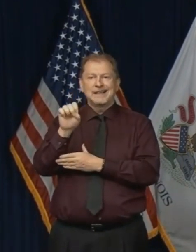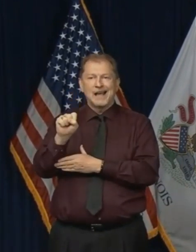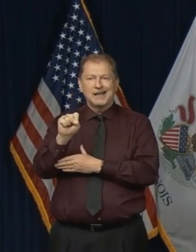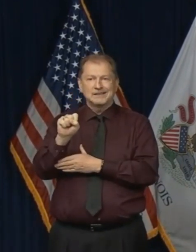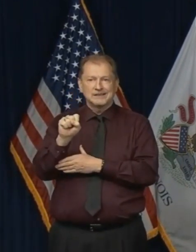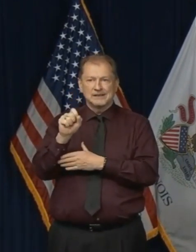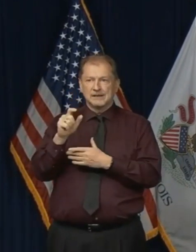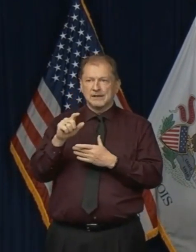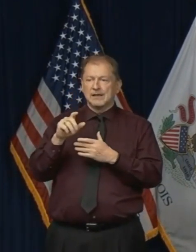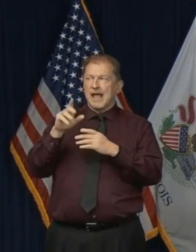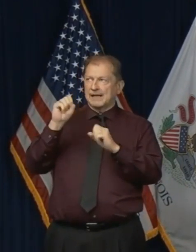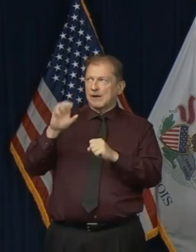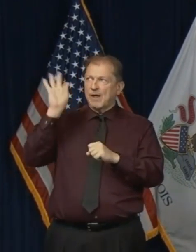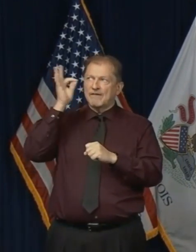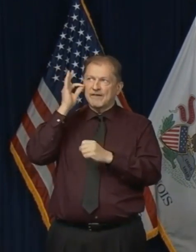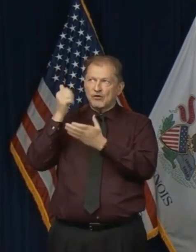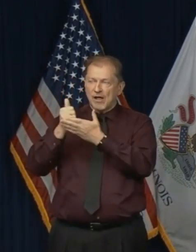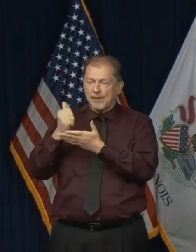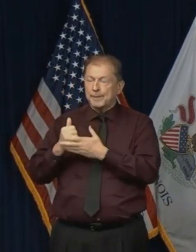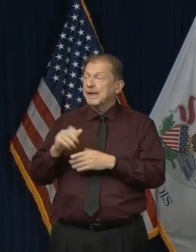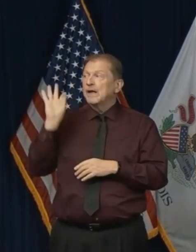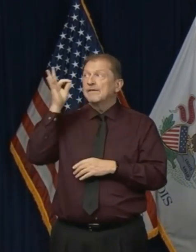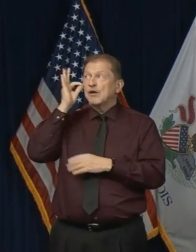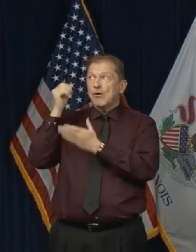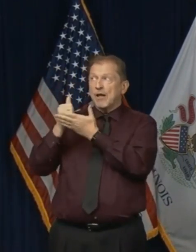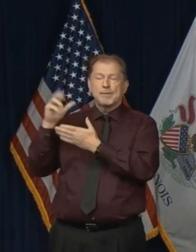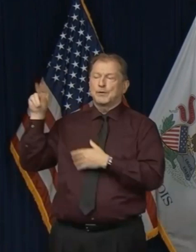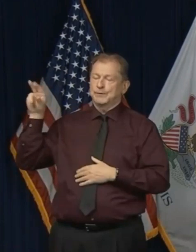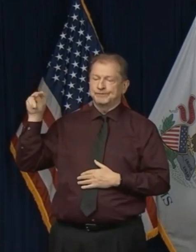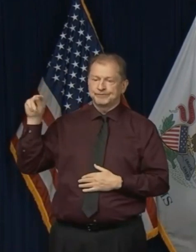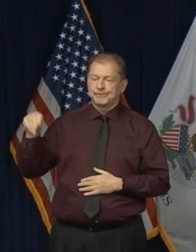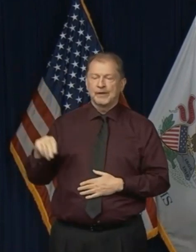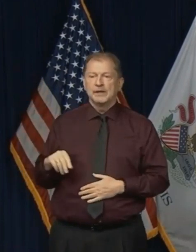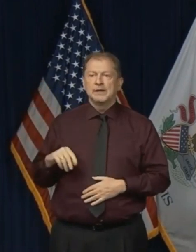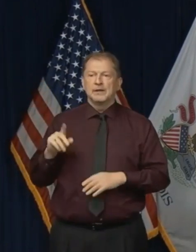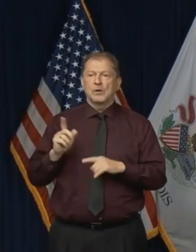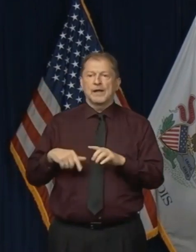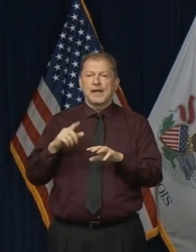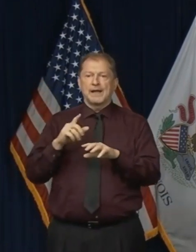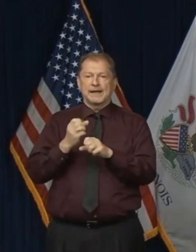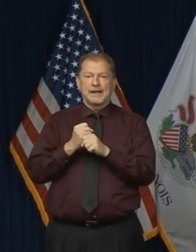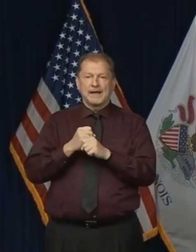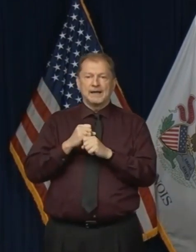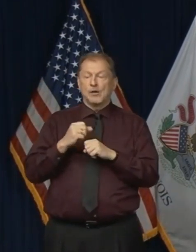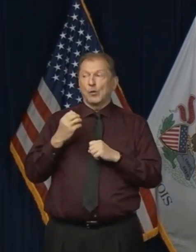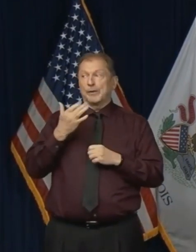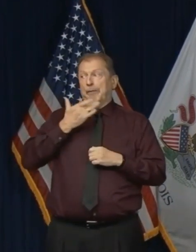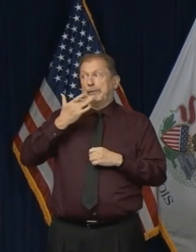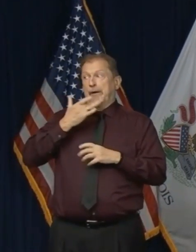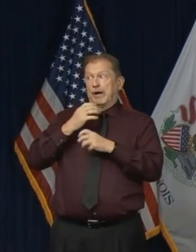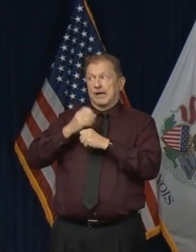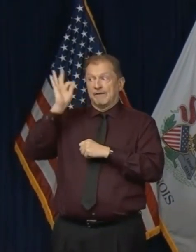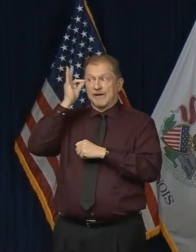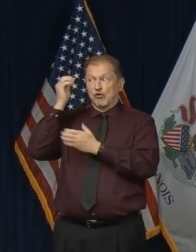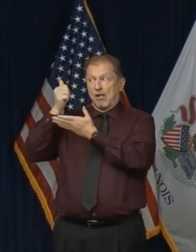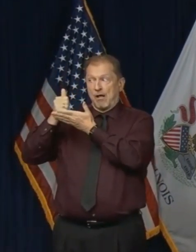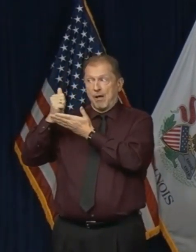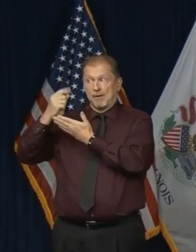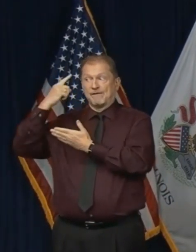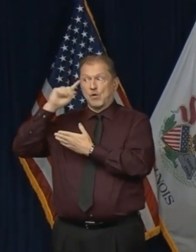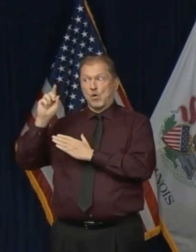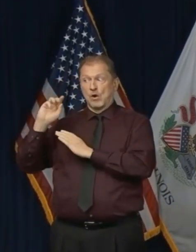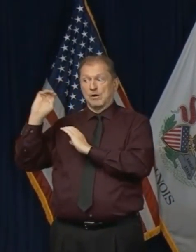we get federal help for that? The answer is no. And we can't get federal help. We're barely getting federal help for everything else that we need,